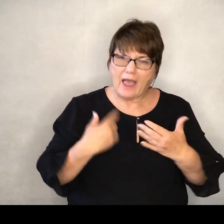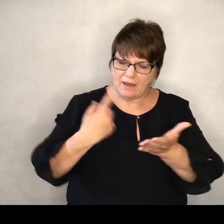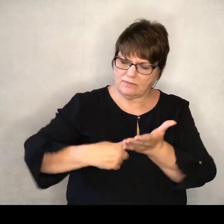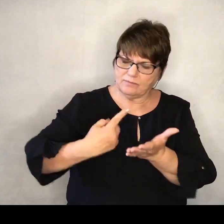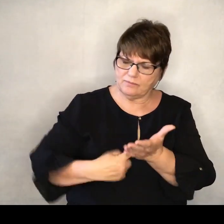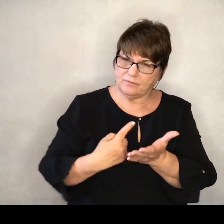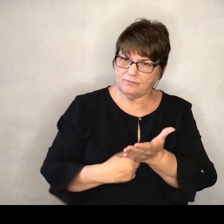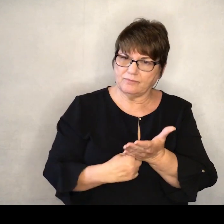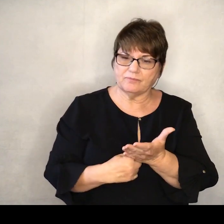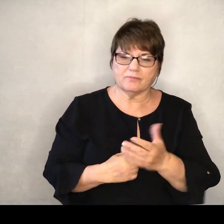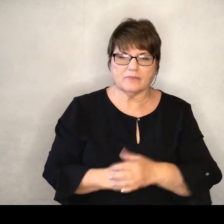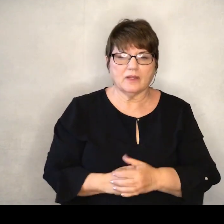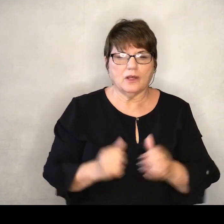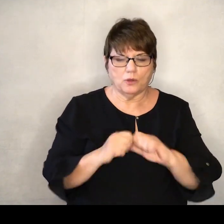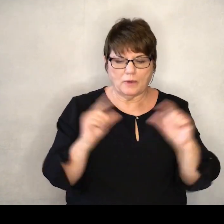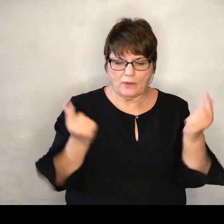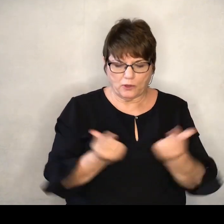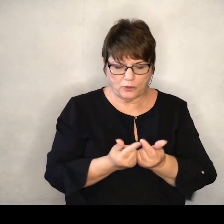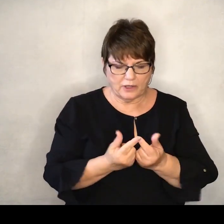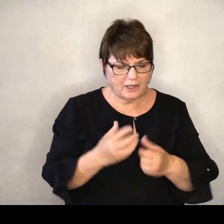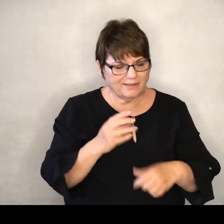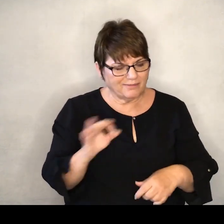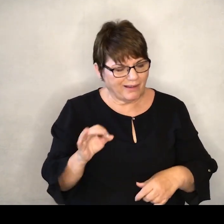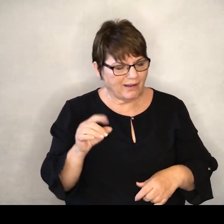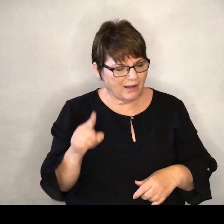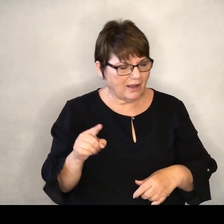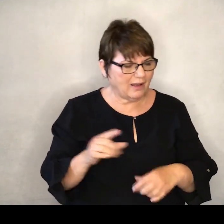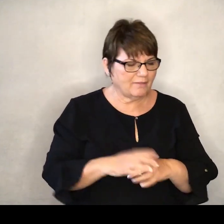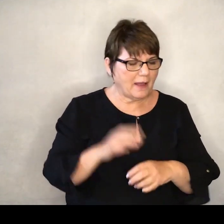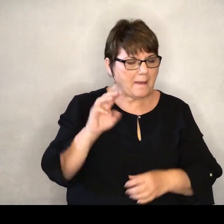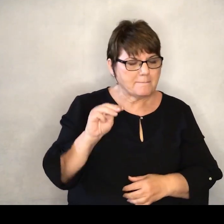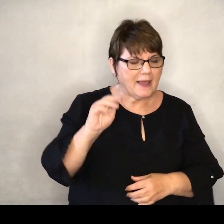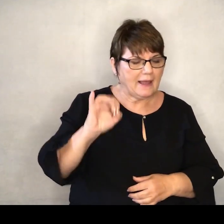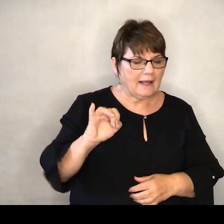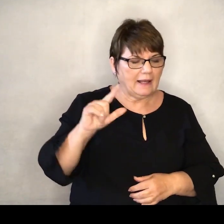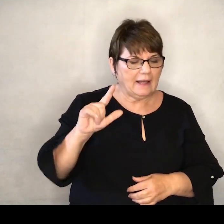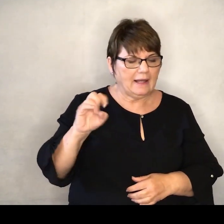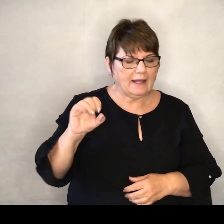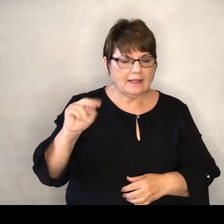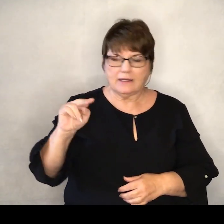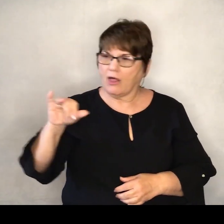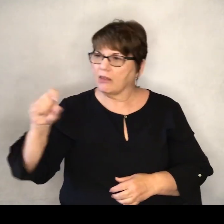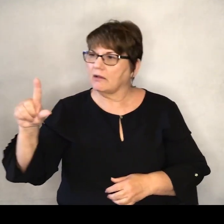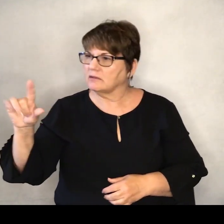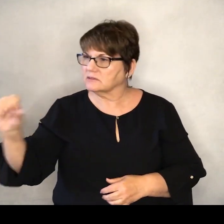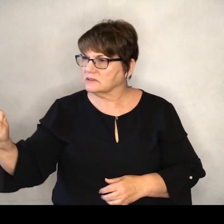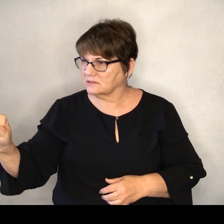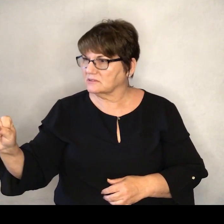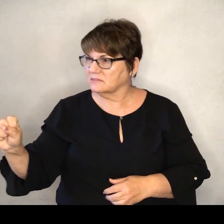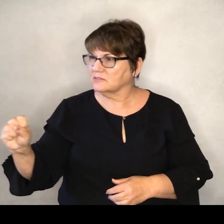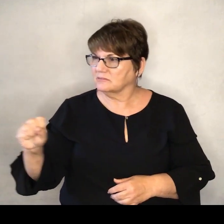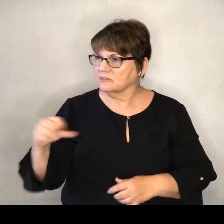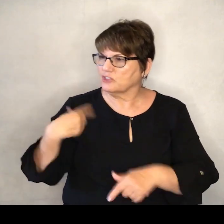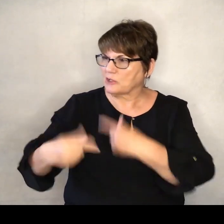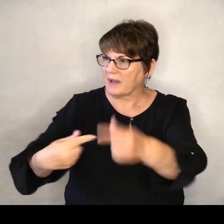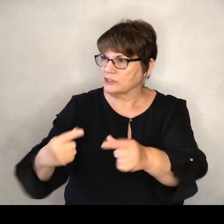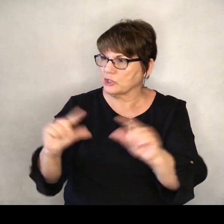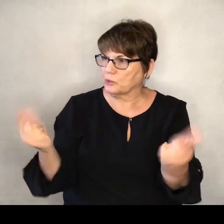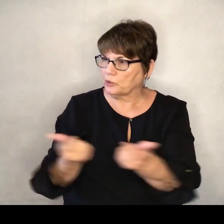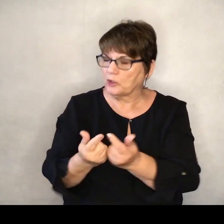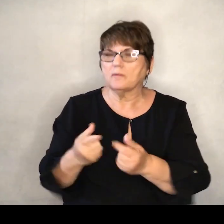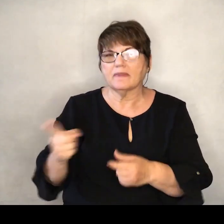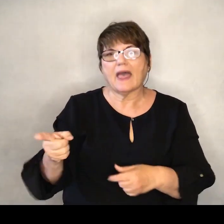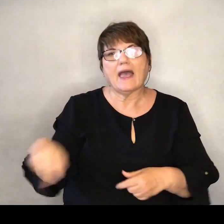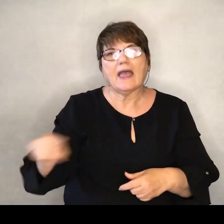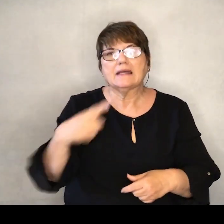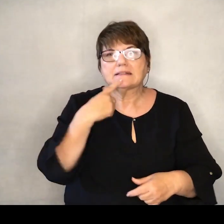with a group of Gen Zers and Millennials over the last year or so. And what they're telling me is they want to